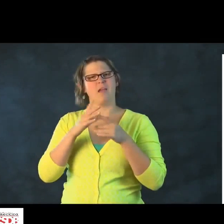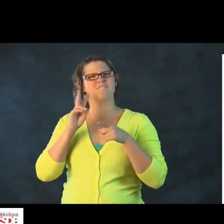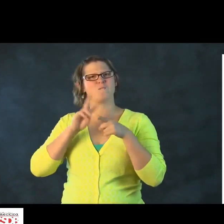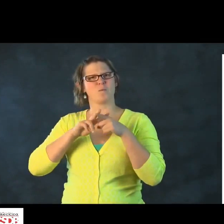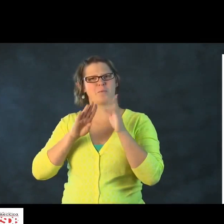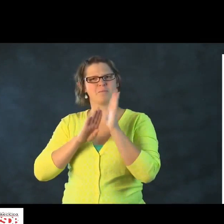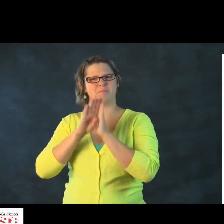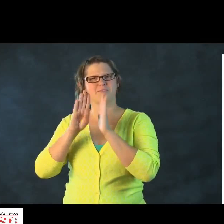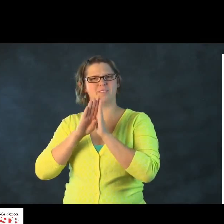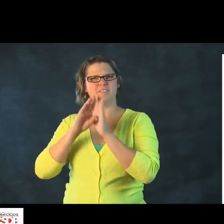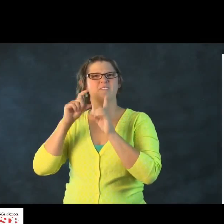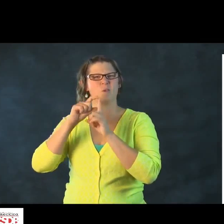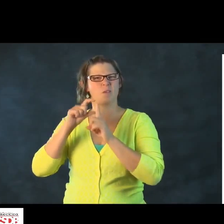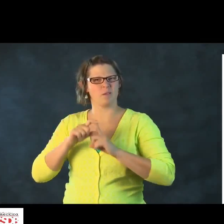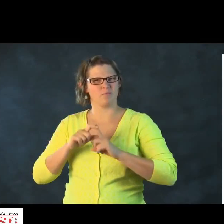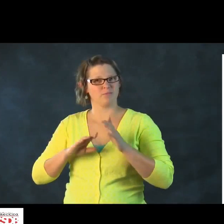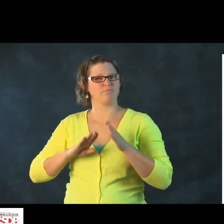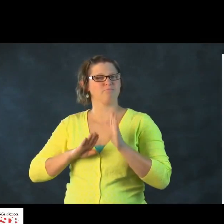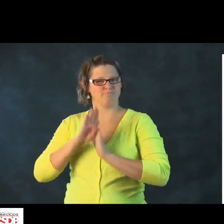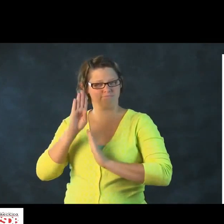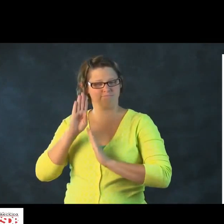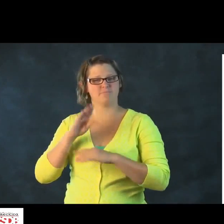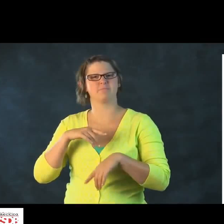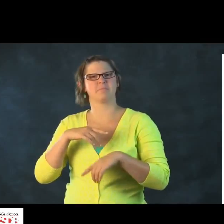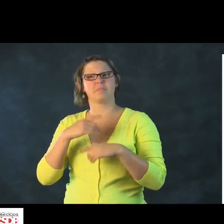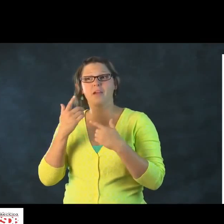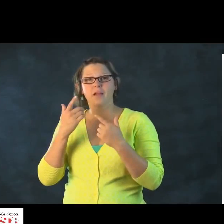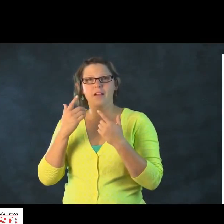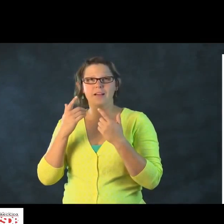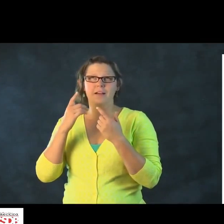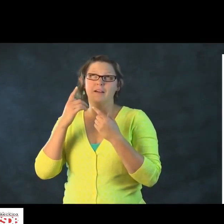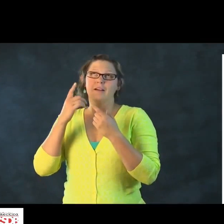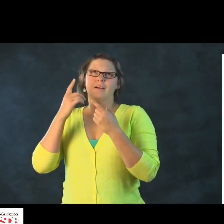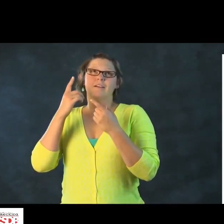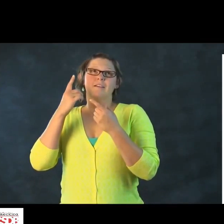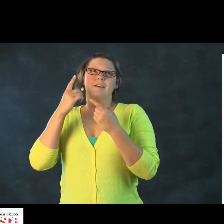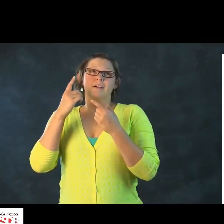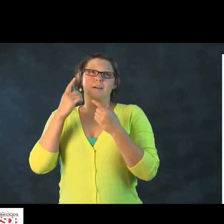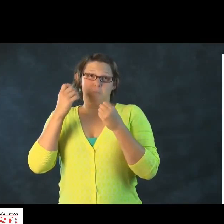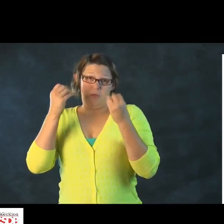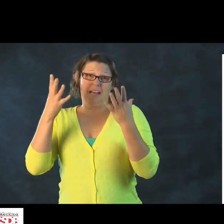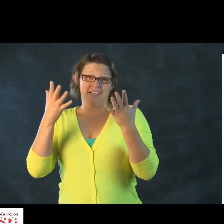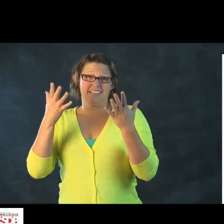communicating. And that's a way of developing vocabulary.